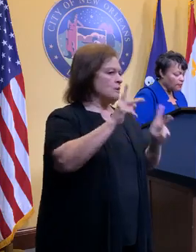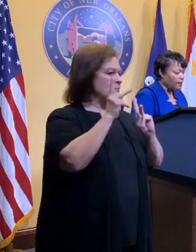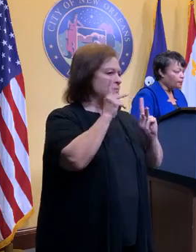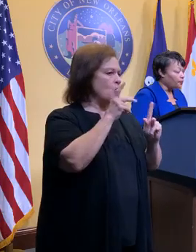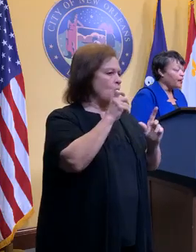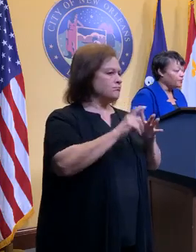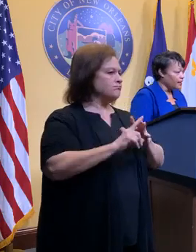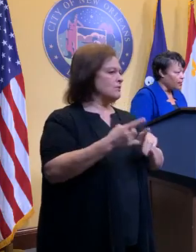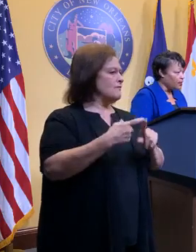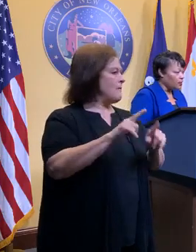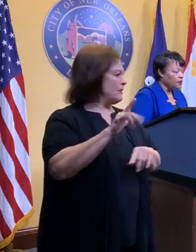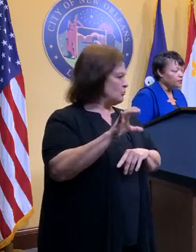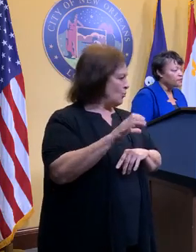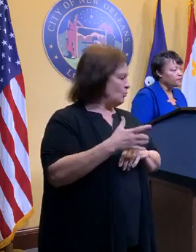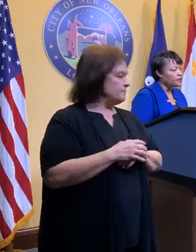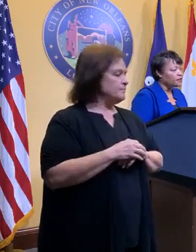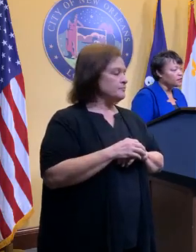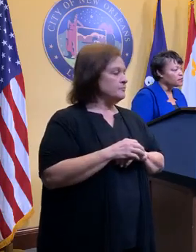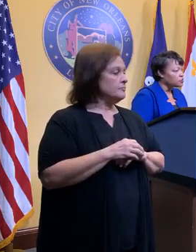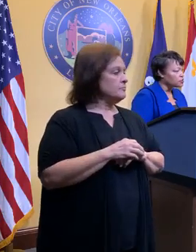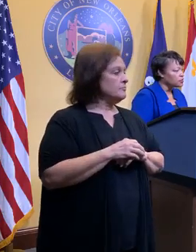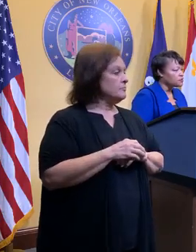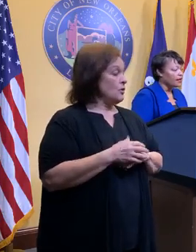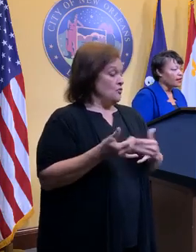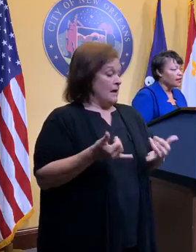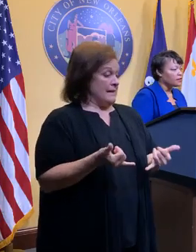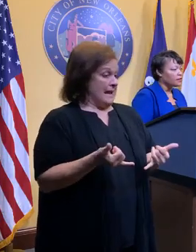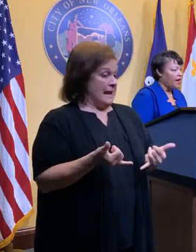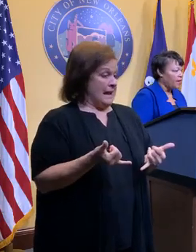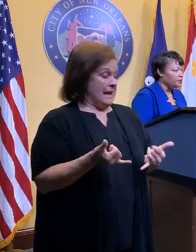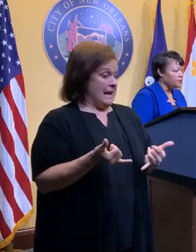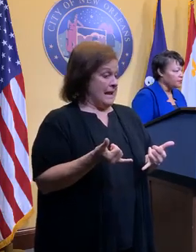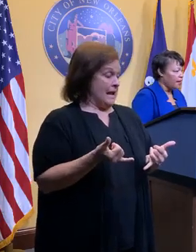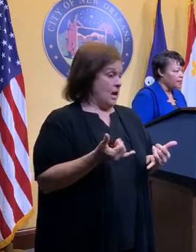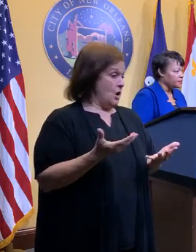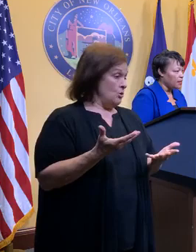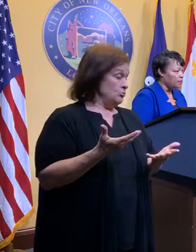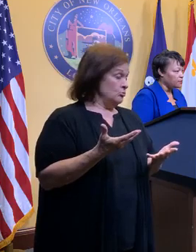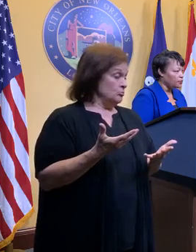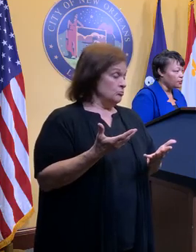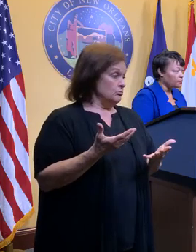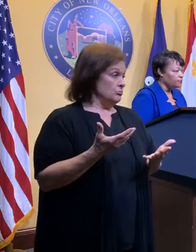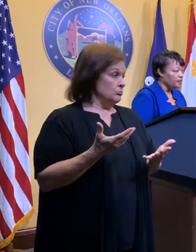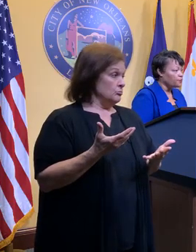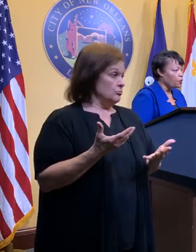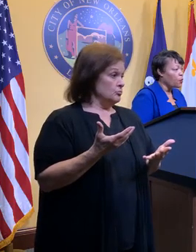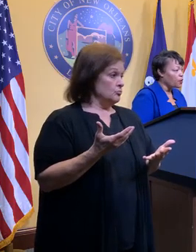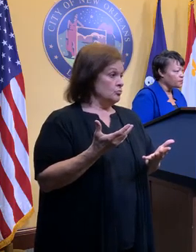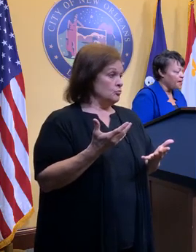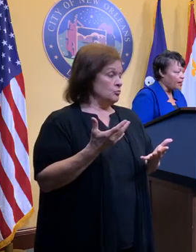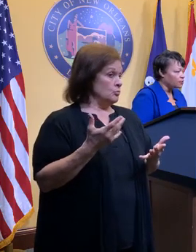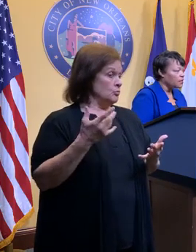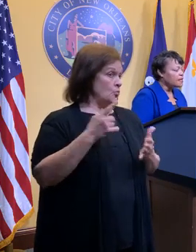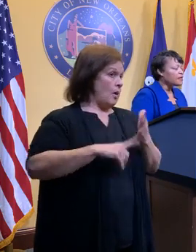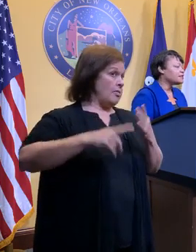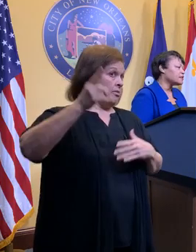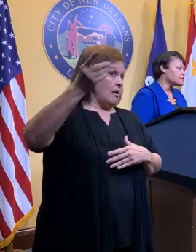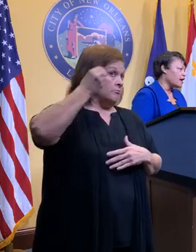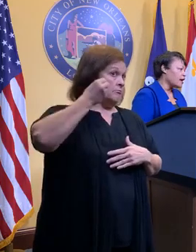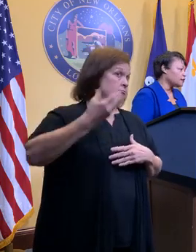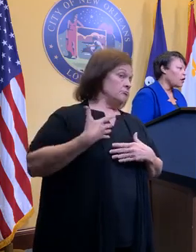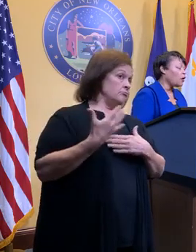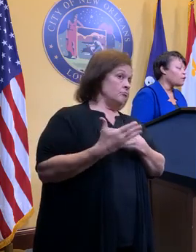There right now, given the conditions and the pattern that we're being warned about,